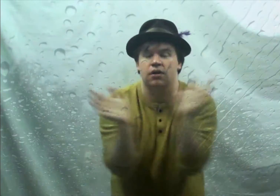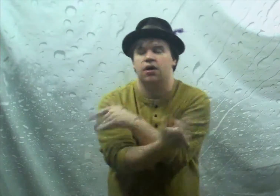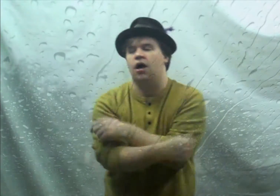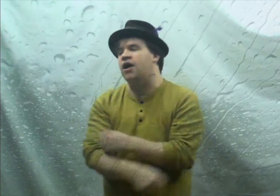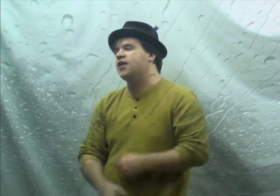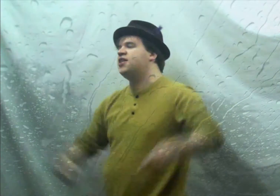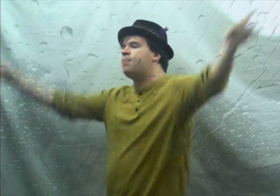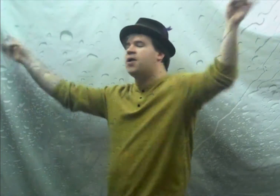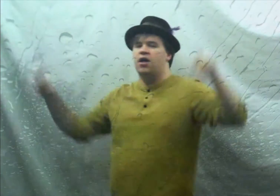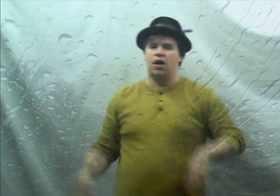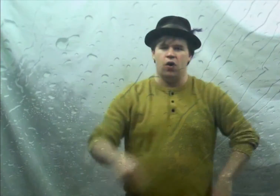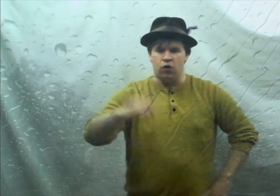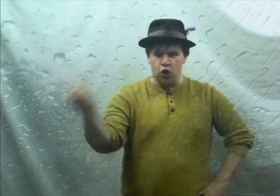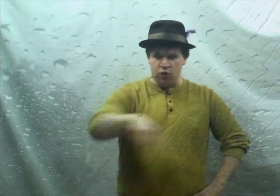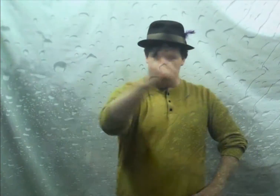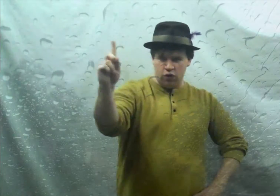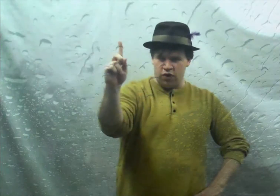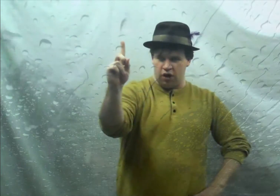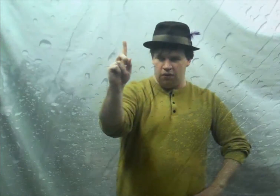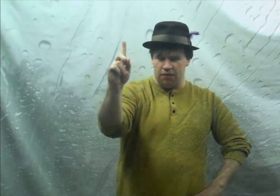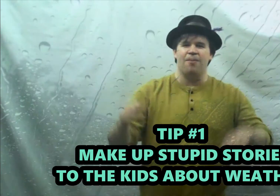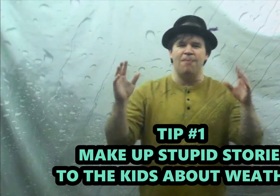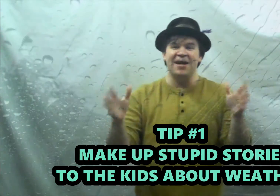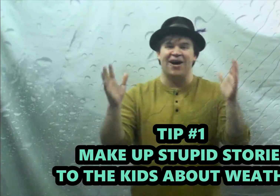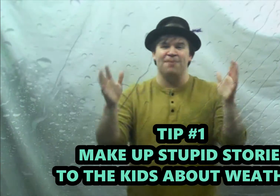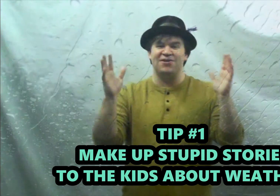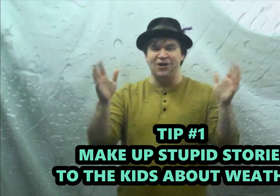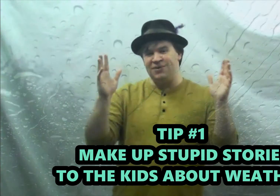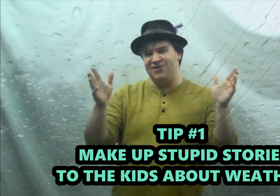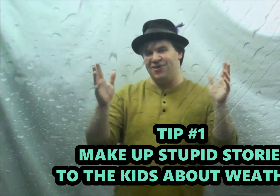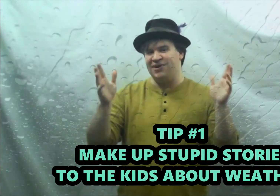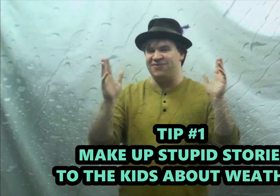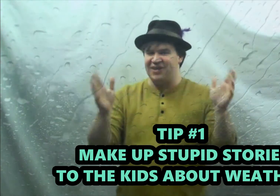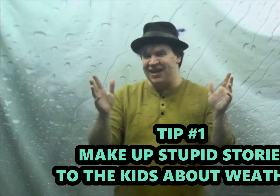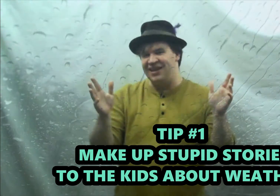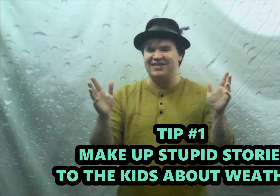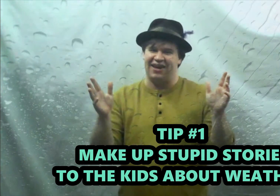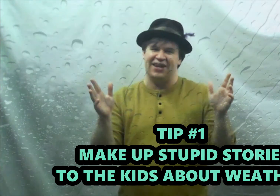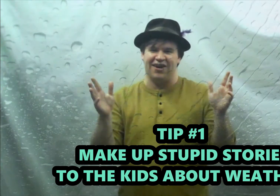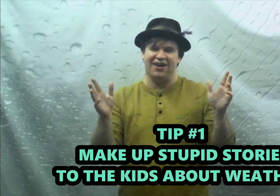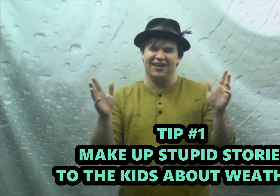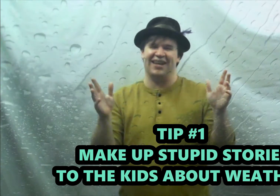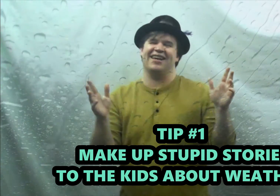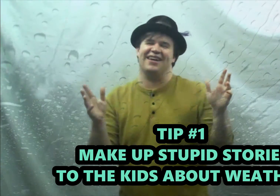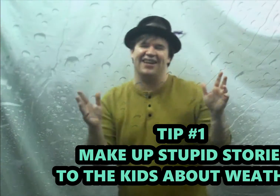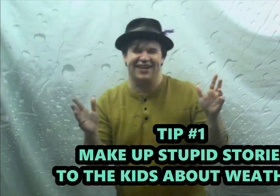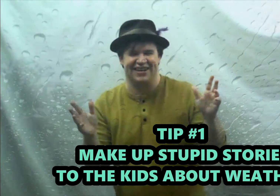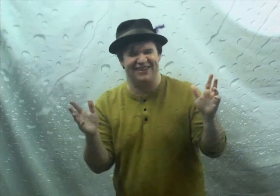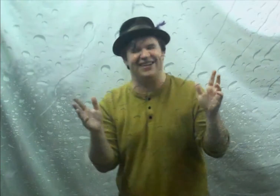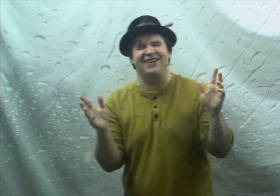all right tip numero uno make up stupid stories for the kitties out there you